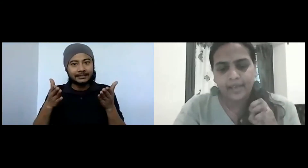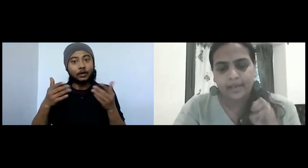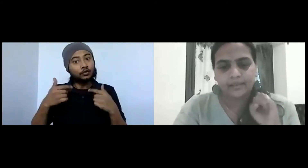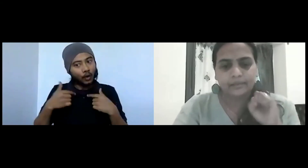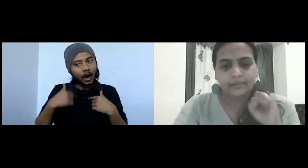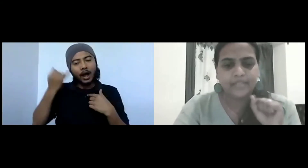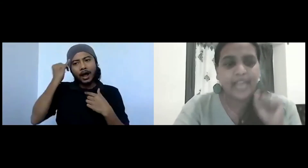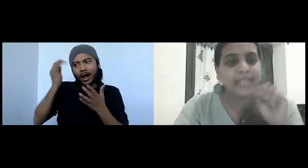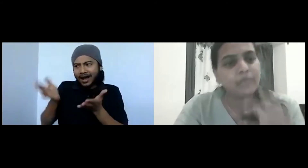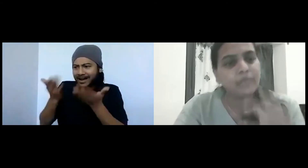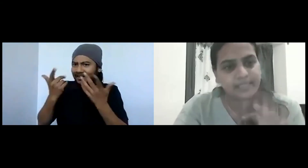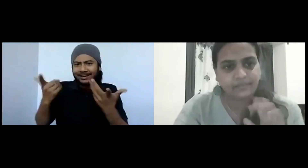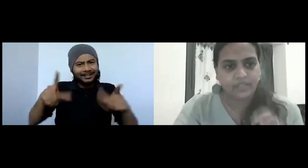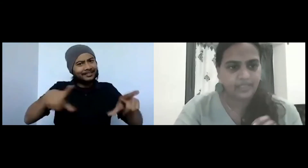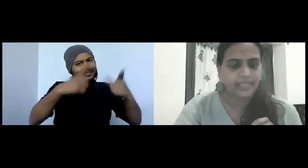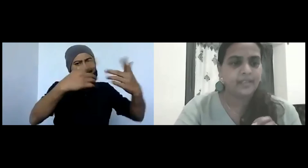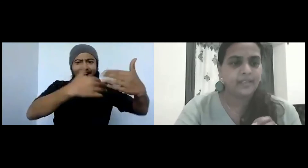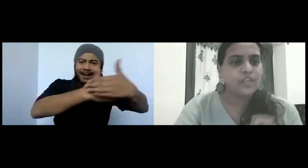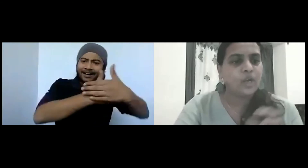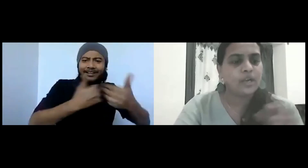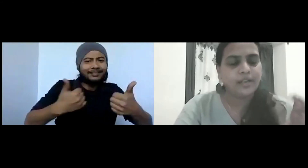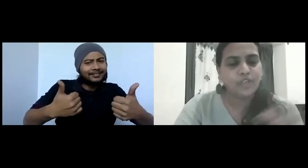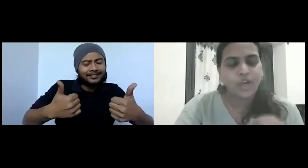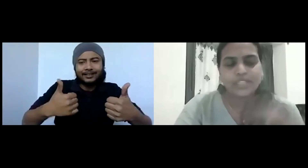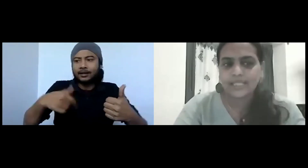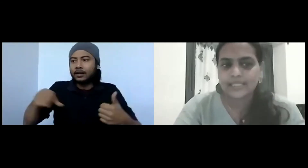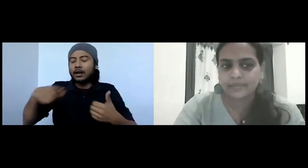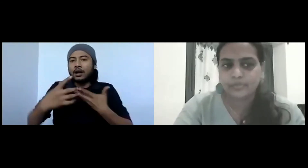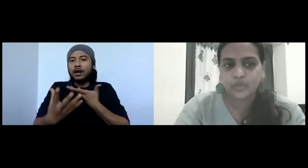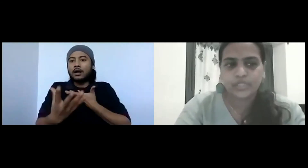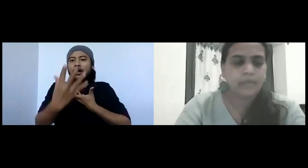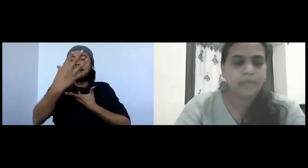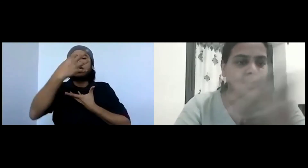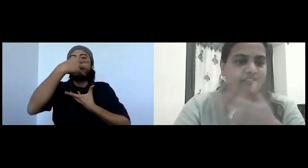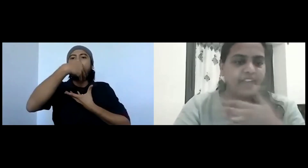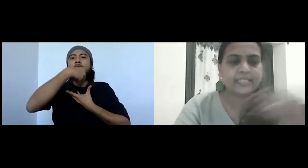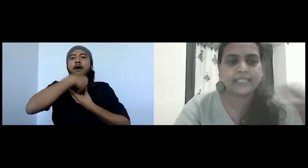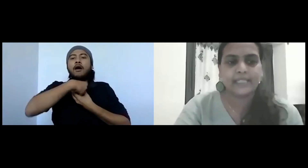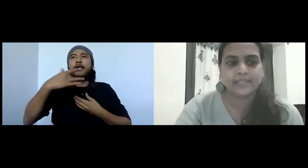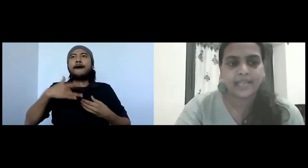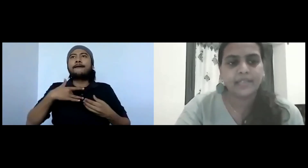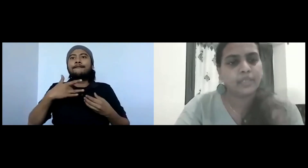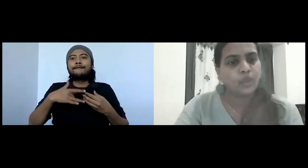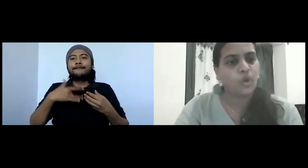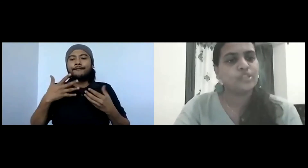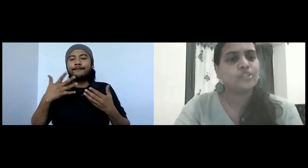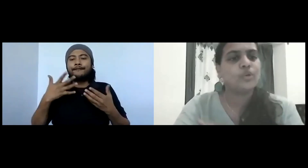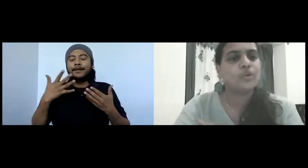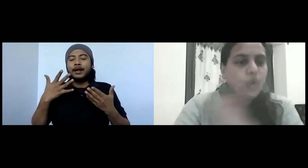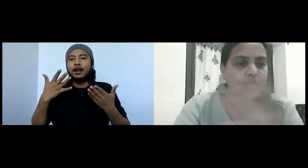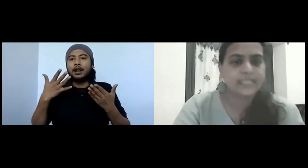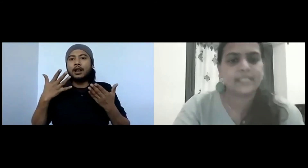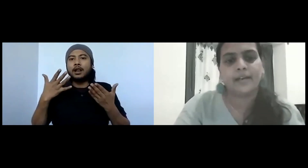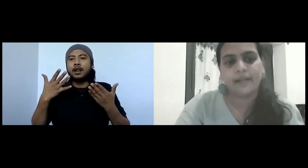say, an immersive learning, not not just the museum artifacts inside, but also what is around